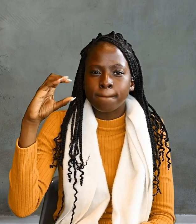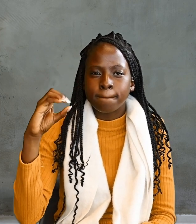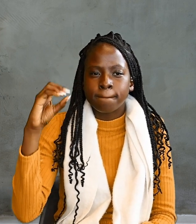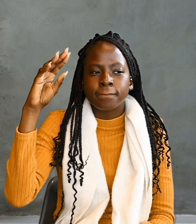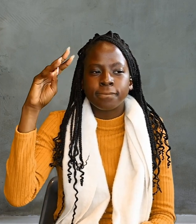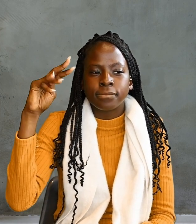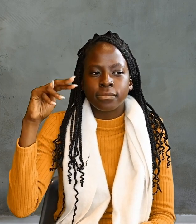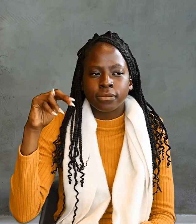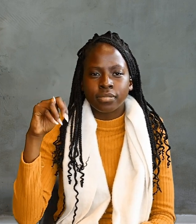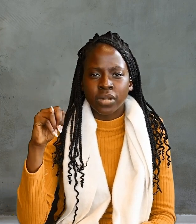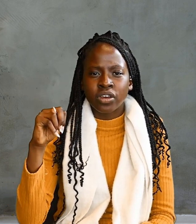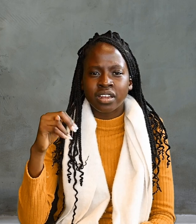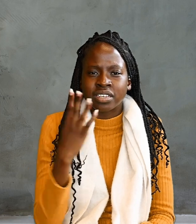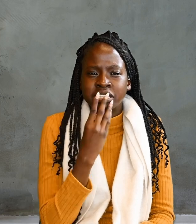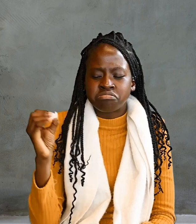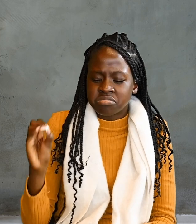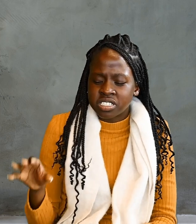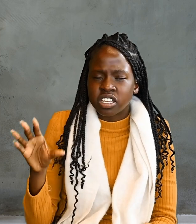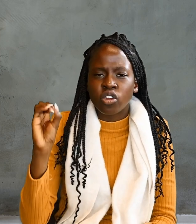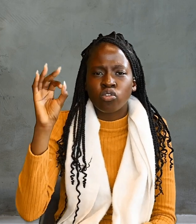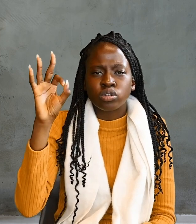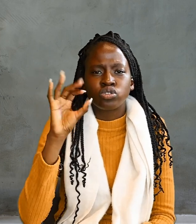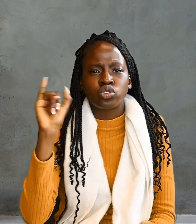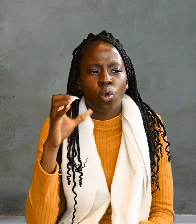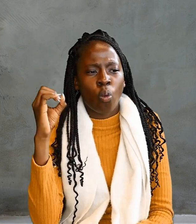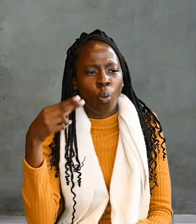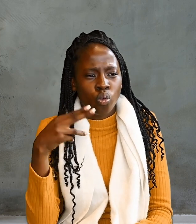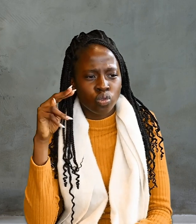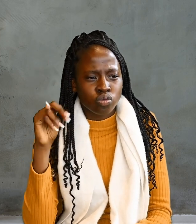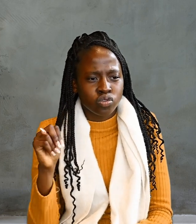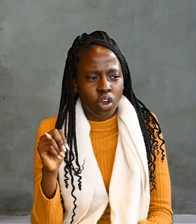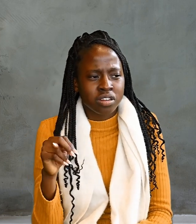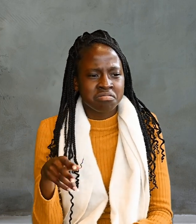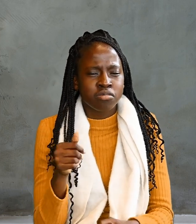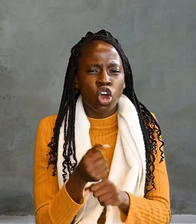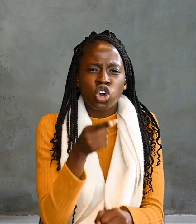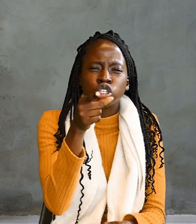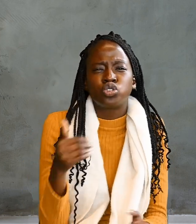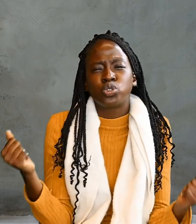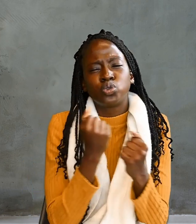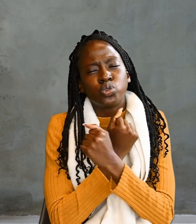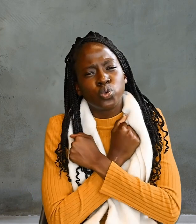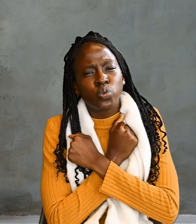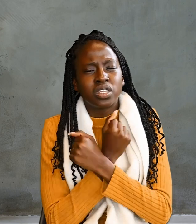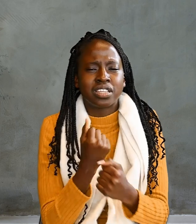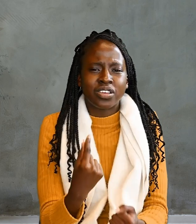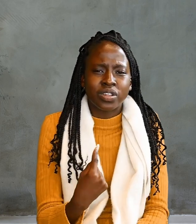Jesus said, Simon, son of John, Do you